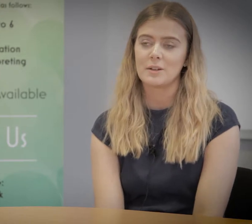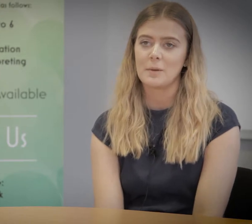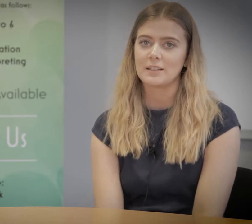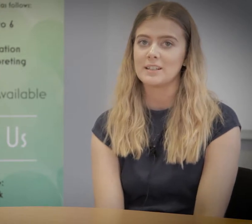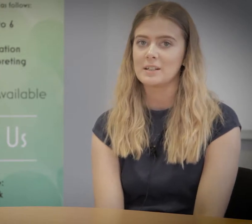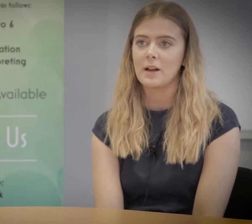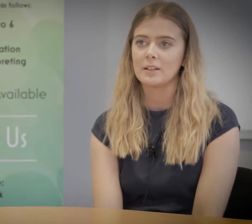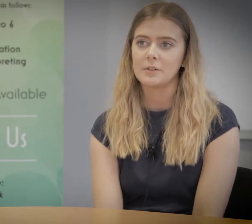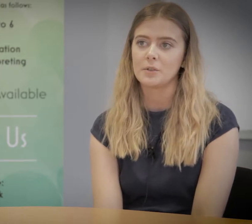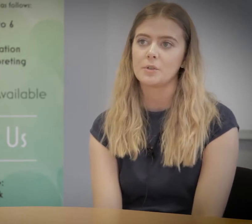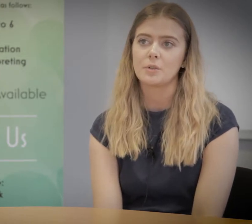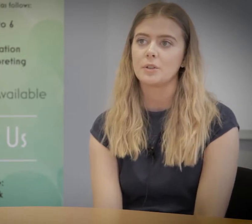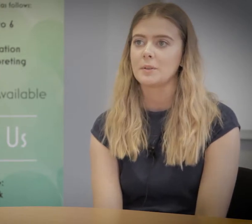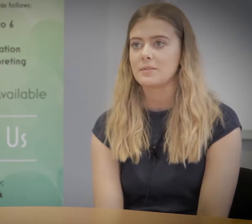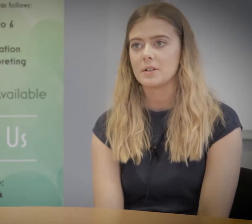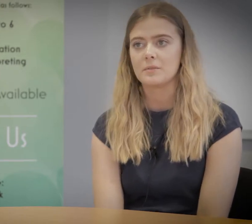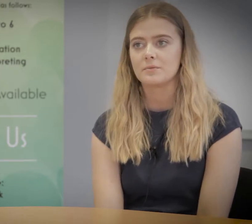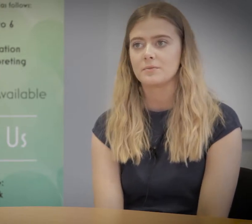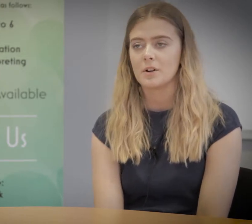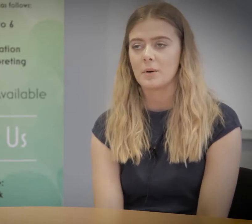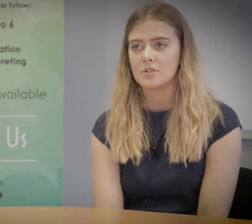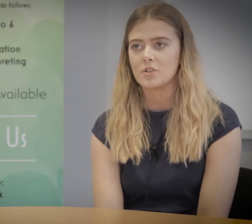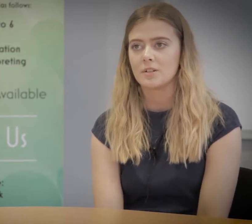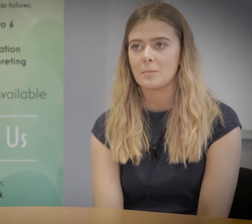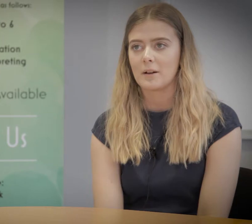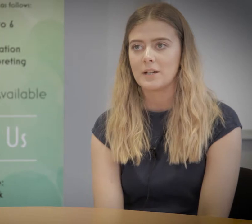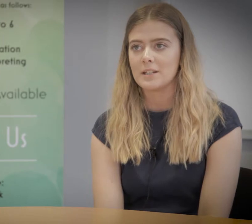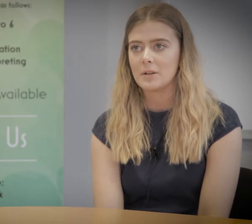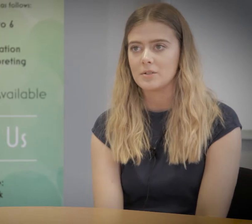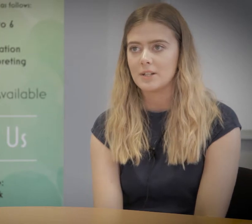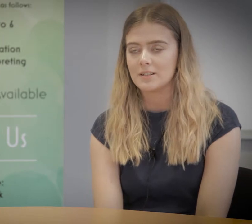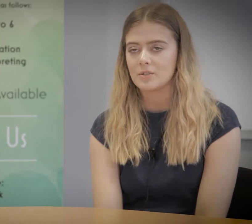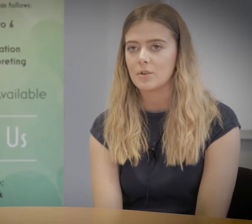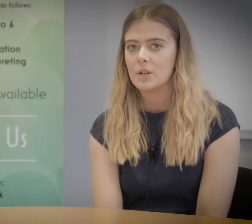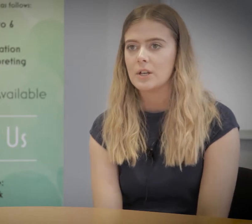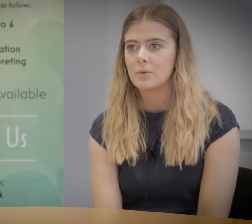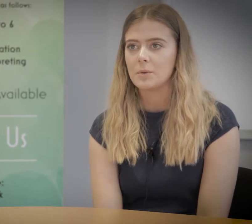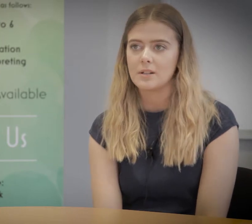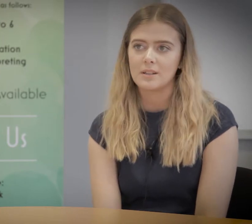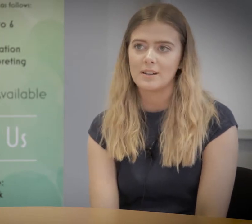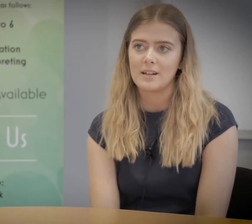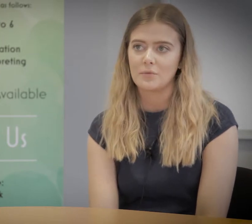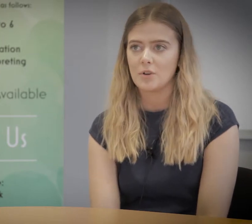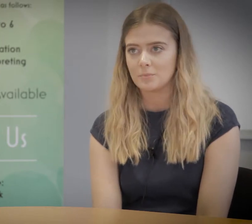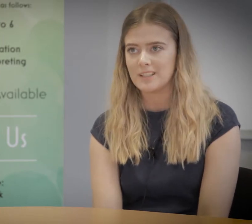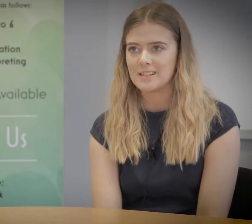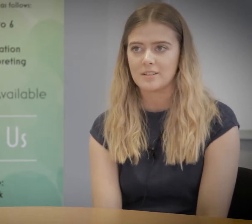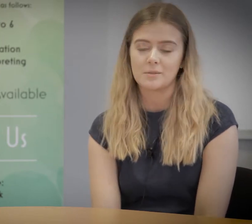I can email her or call her whenever I've got a question about any of my units or work that I've not completed because I